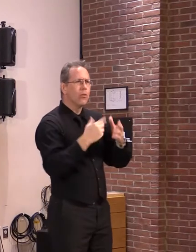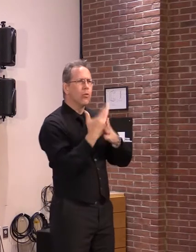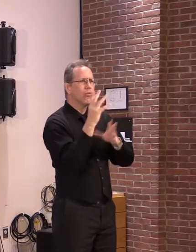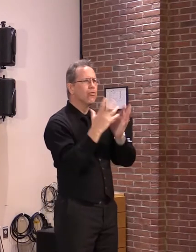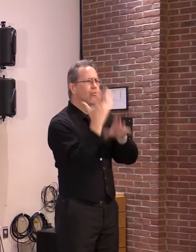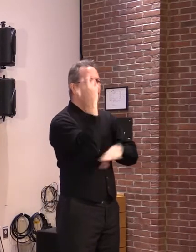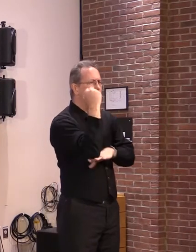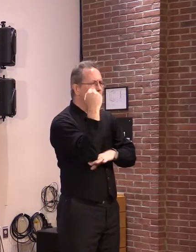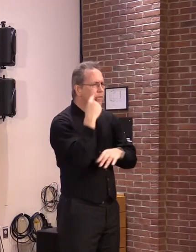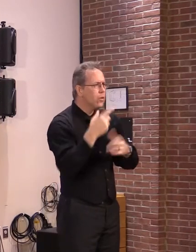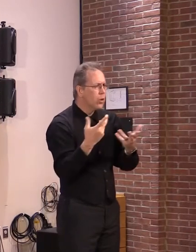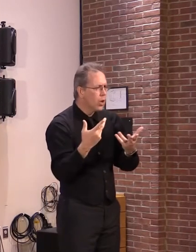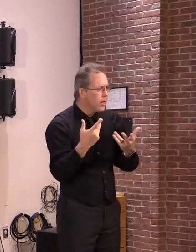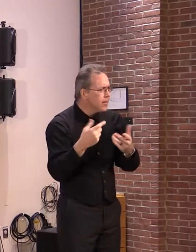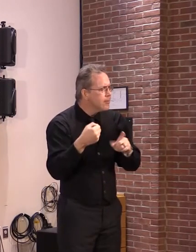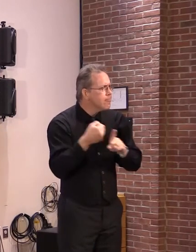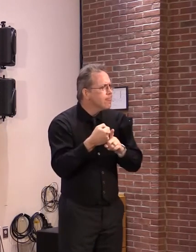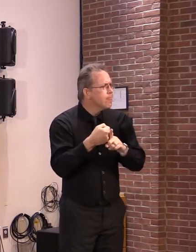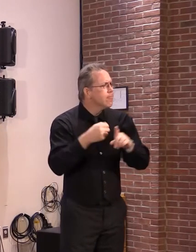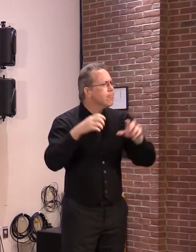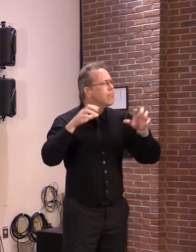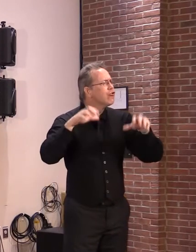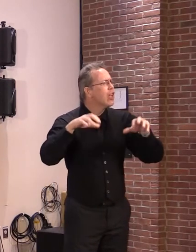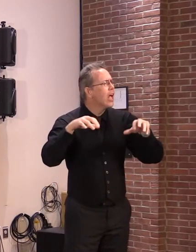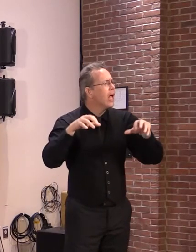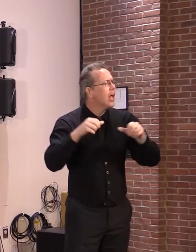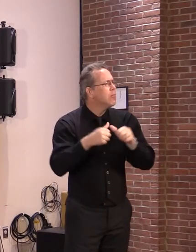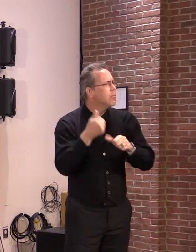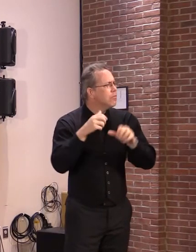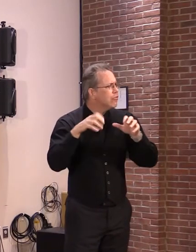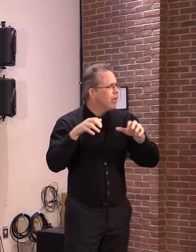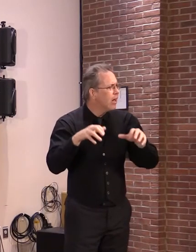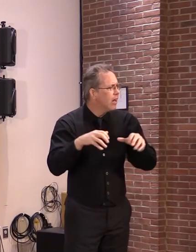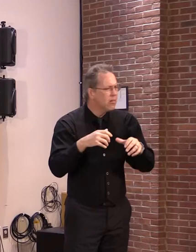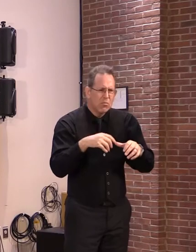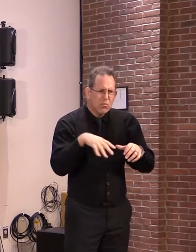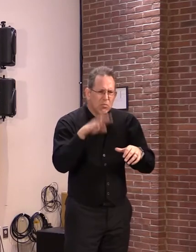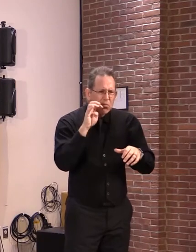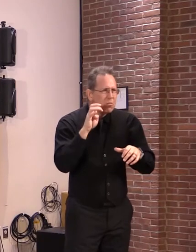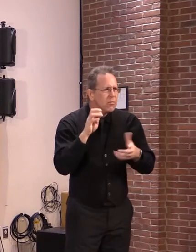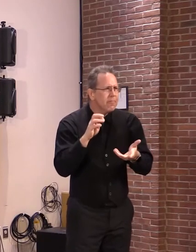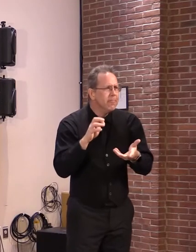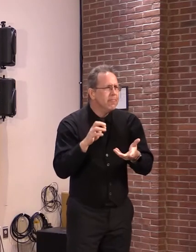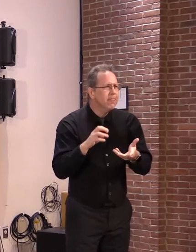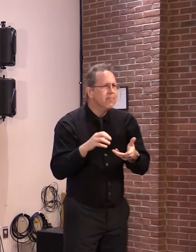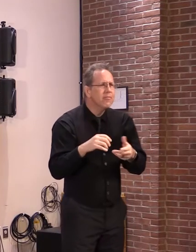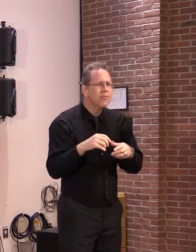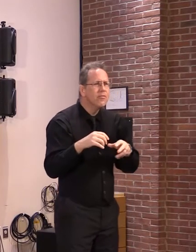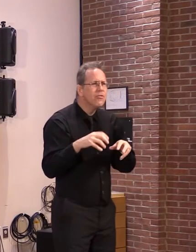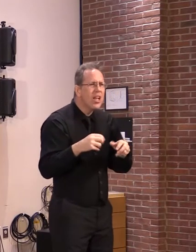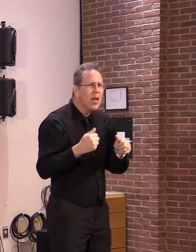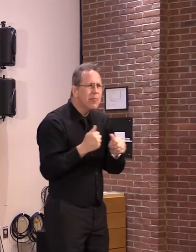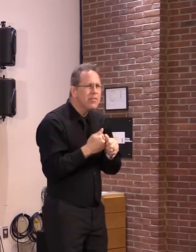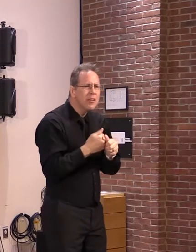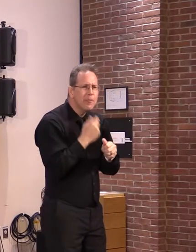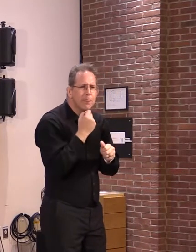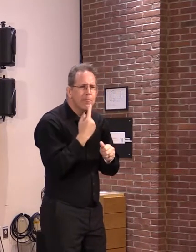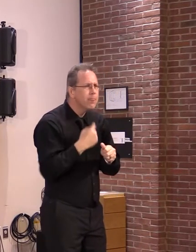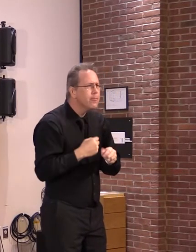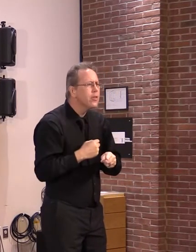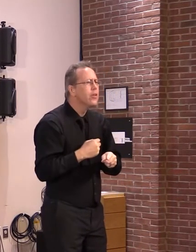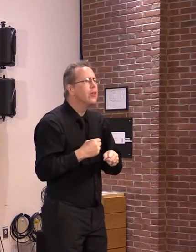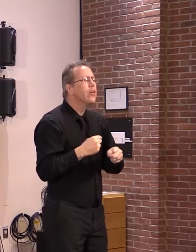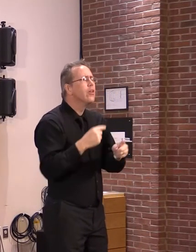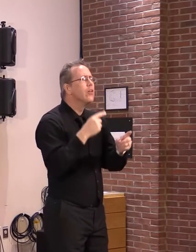this year. They seem to pull more stuff out across the state. don't know if you have any reports on the trash that was collected.